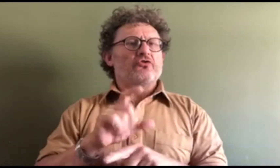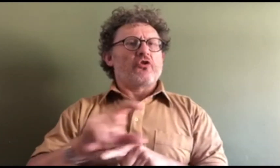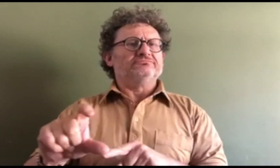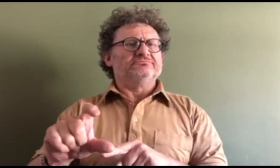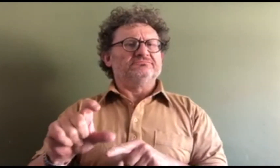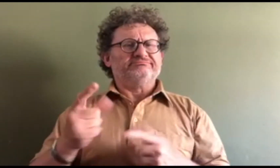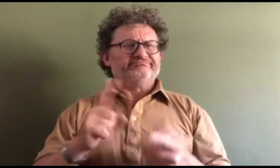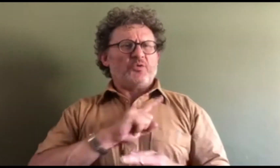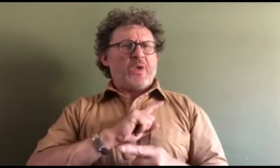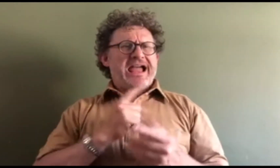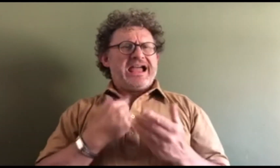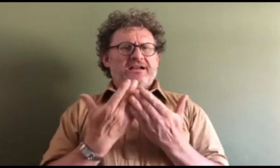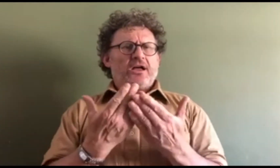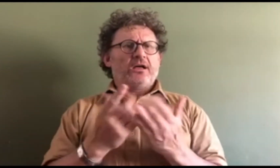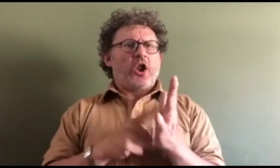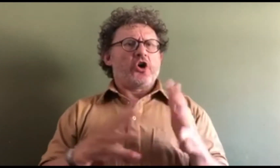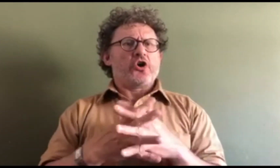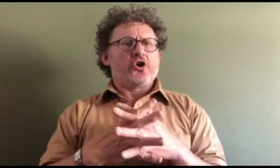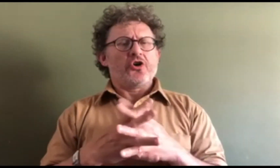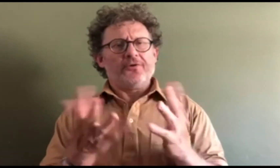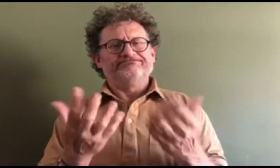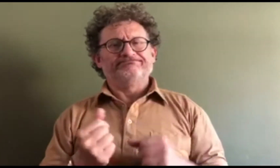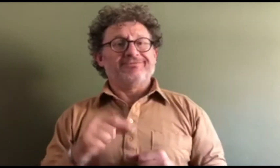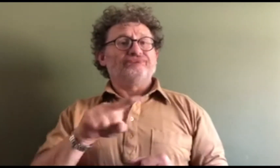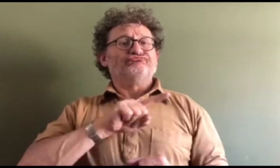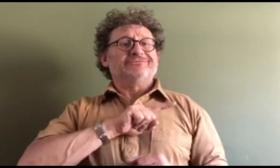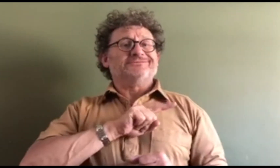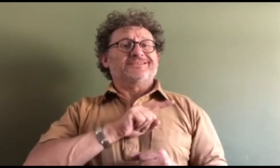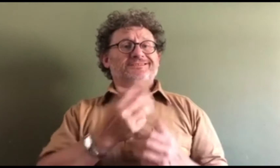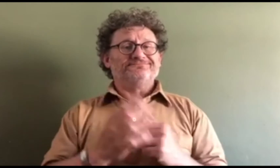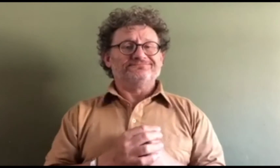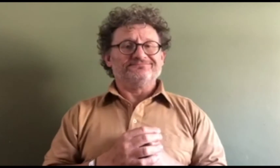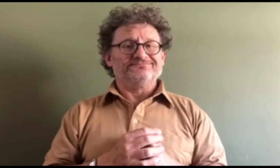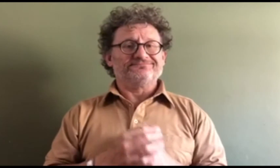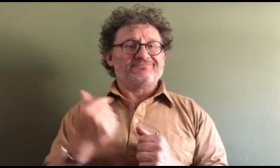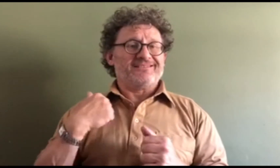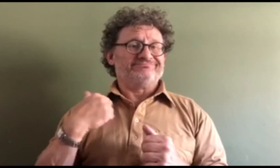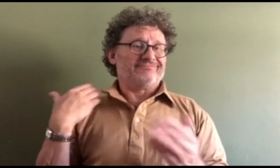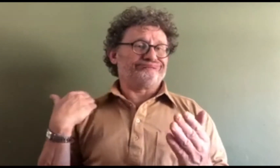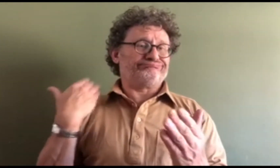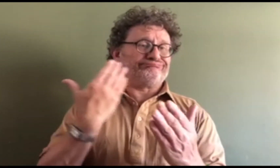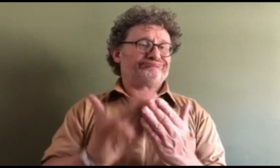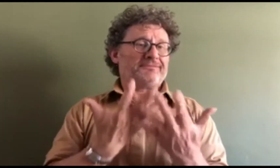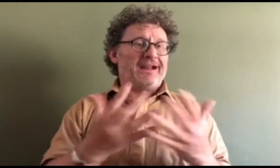the legal practice course. Now, you might want to know why I want to study law. Now, over